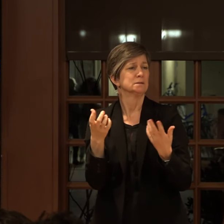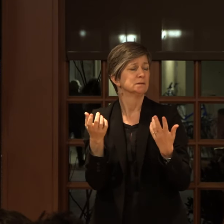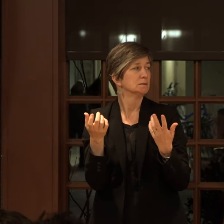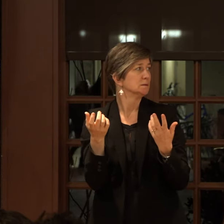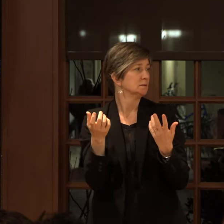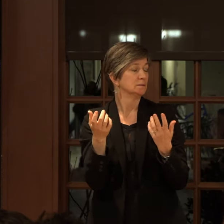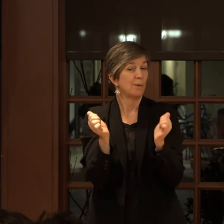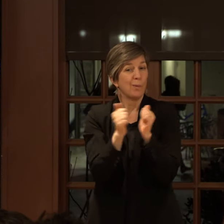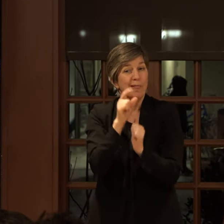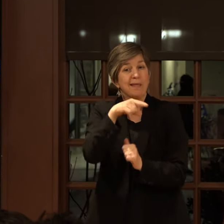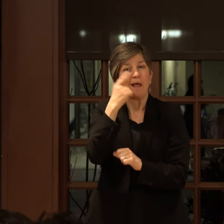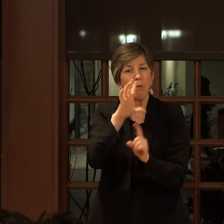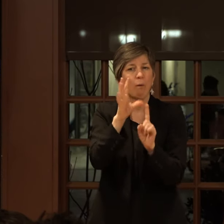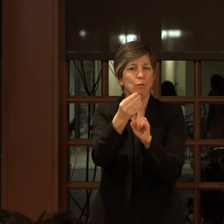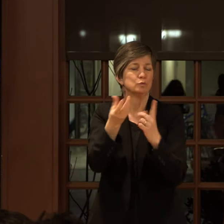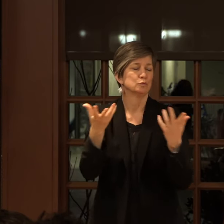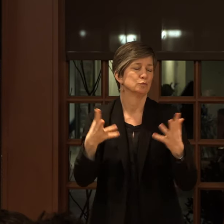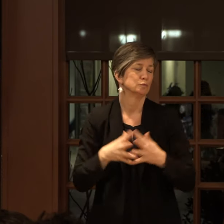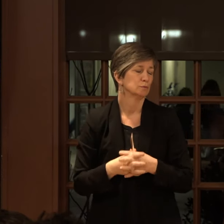into hearing culture.